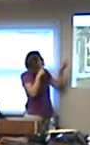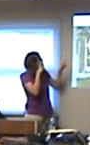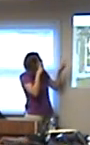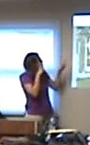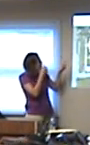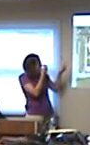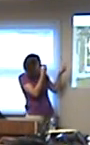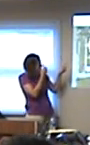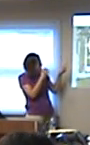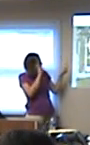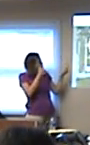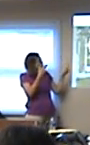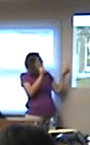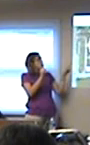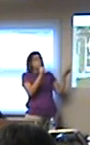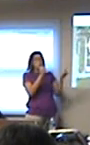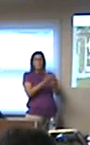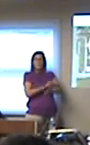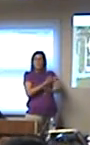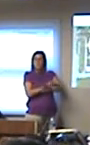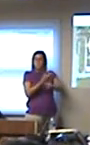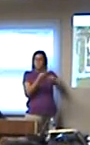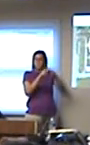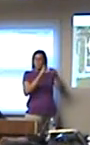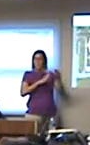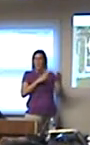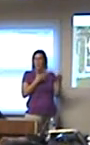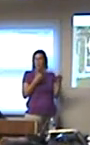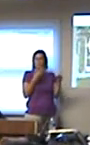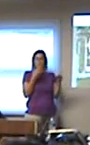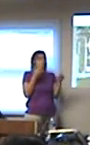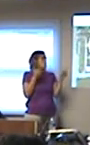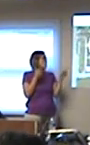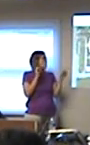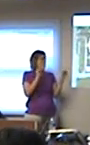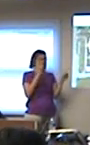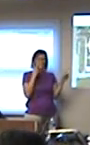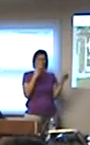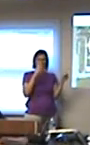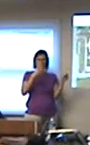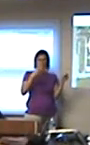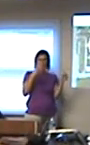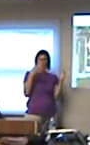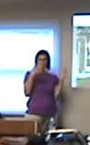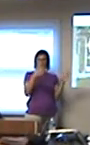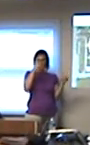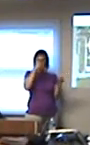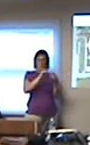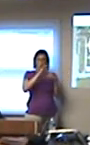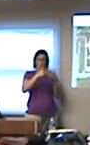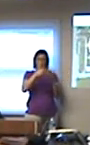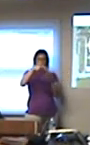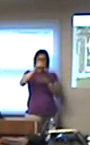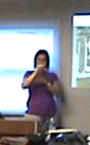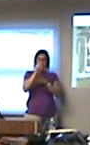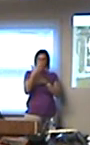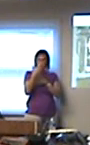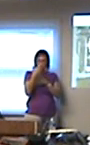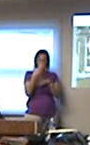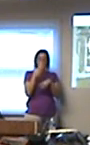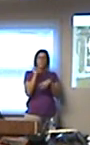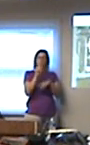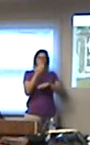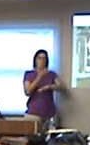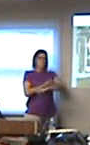You can see from the 6th grade wing with all those patches that you saw on there. That was the 6th grade wing. That